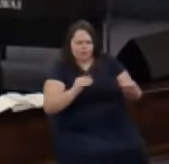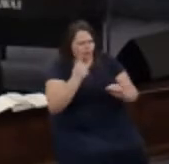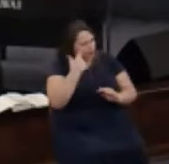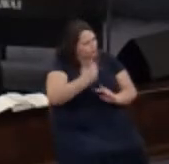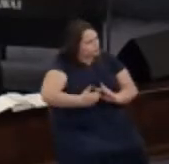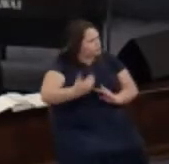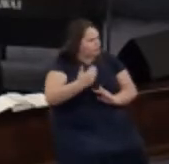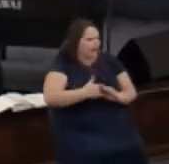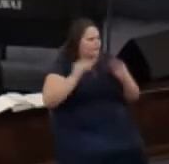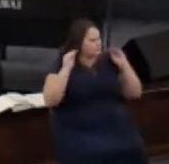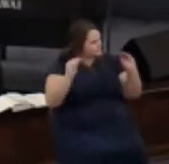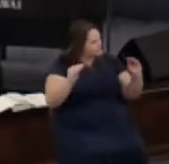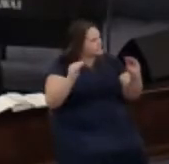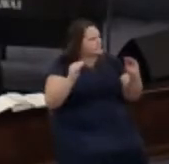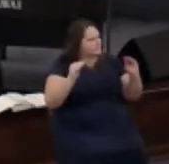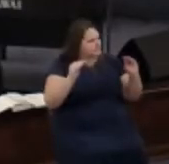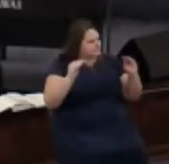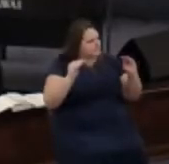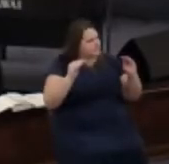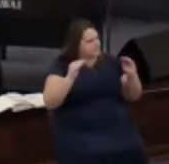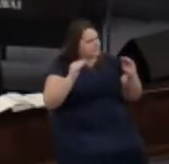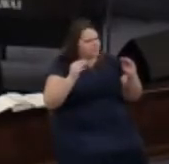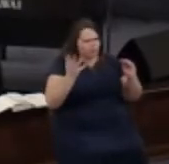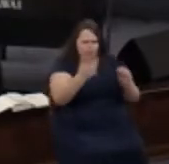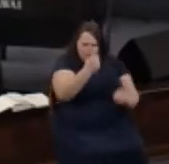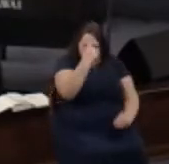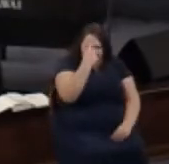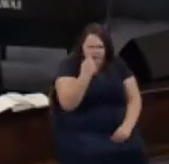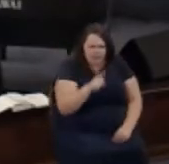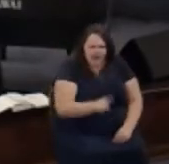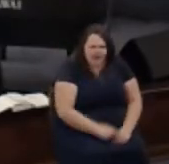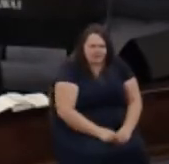what do you think would happen